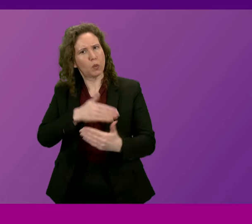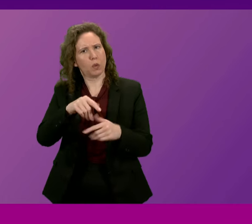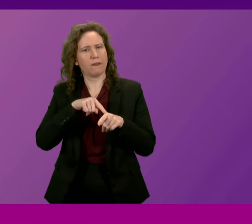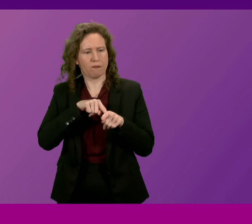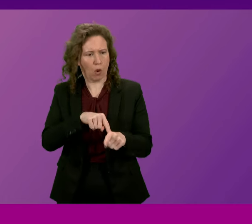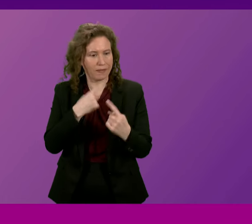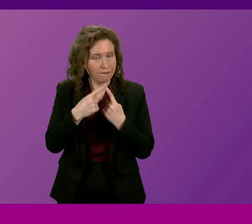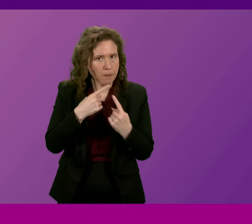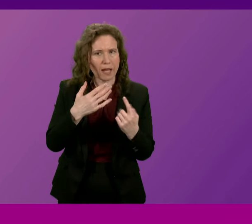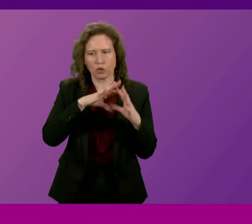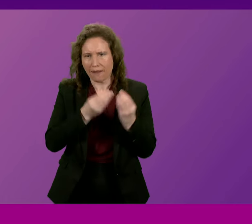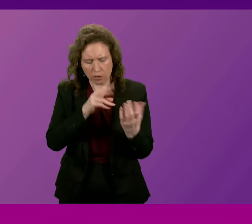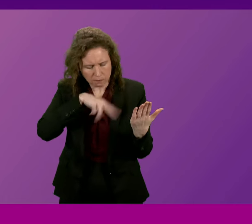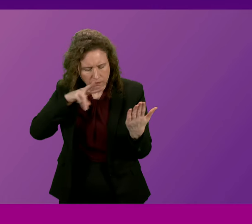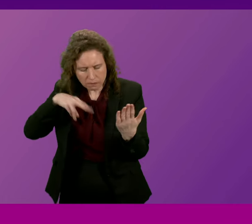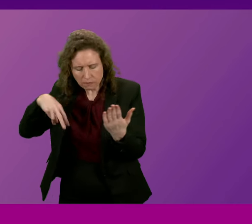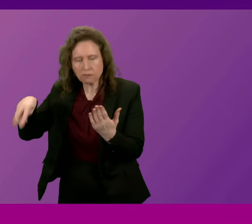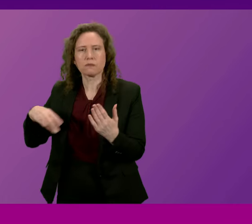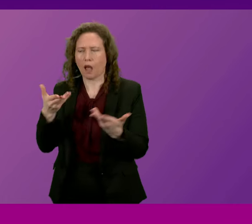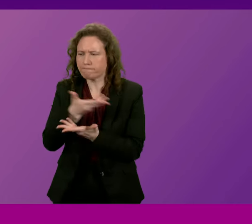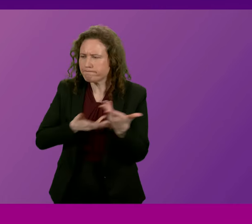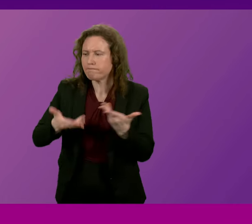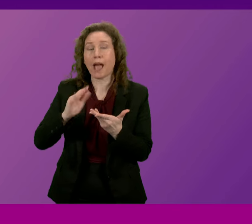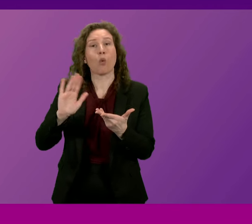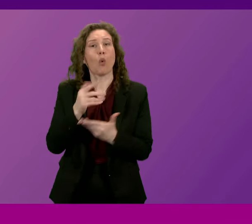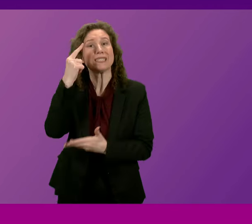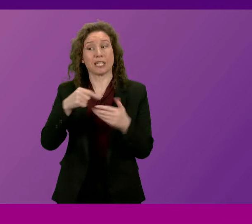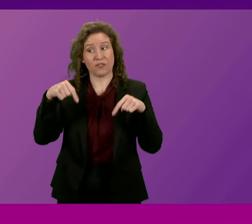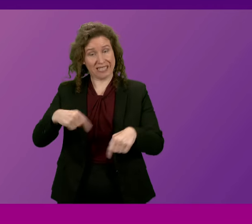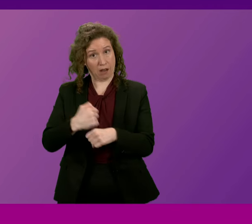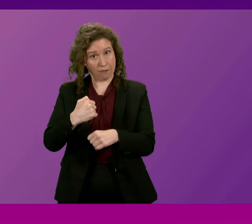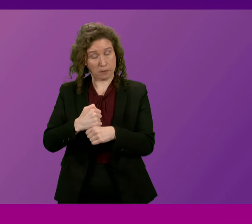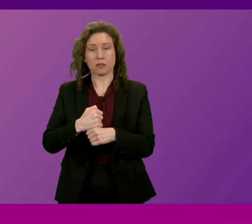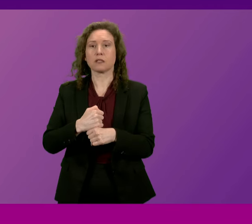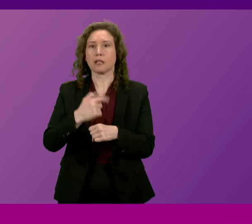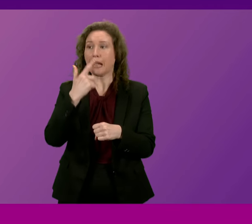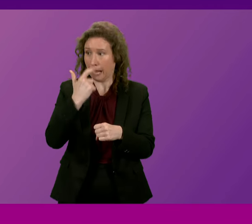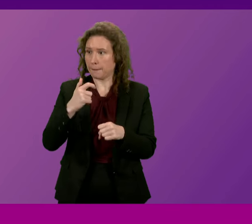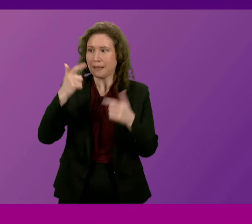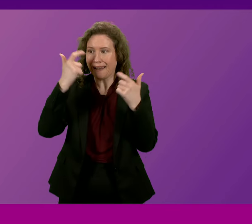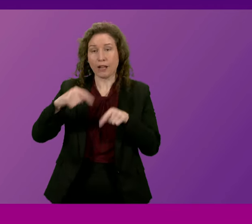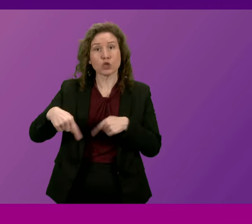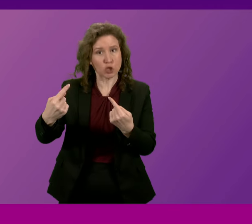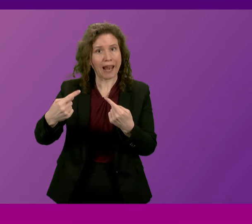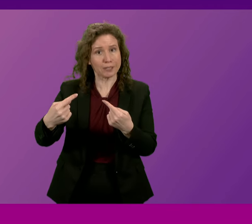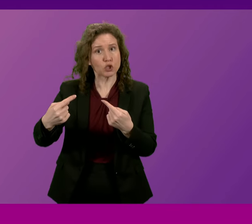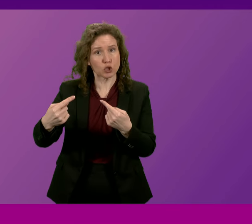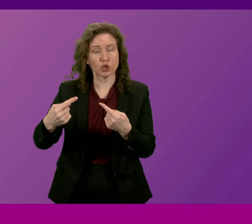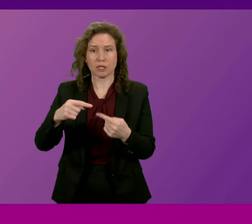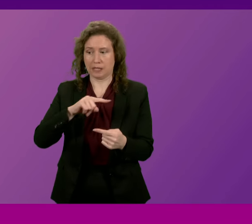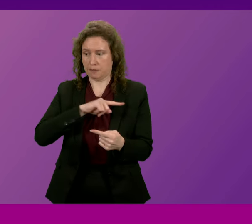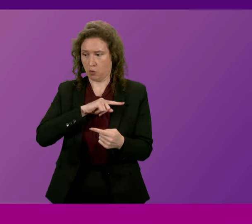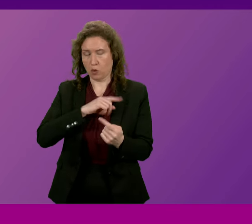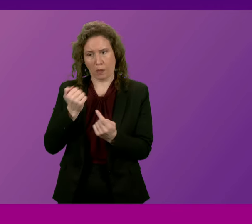information and, of course, all decisions of this government can be the subject to legal challenge because of the